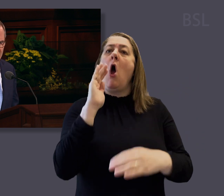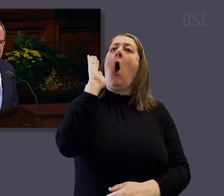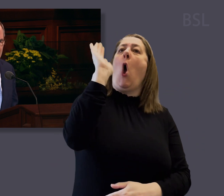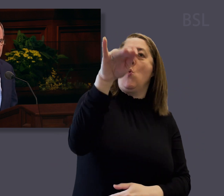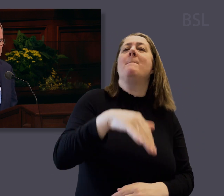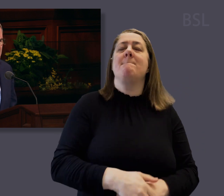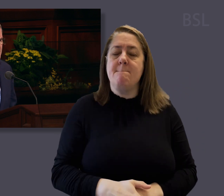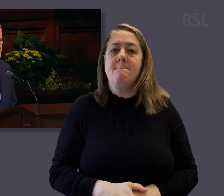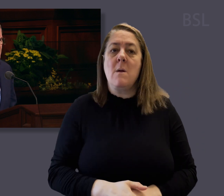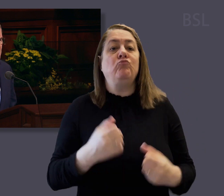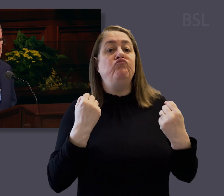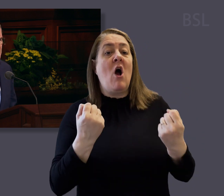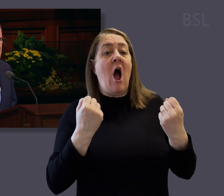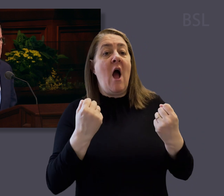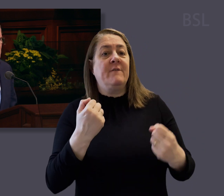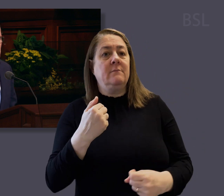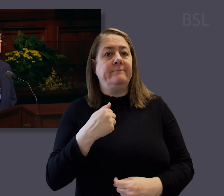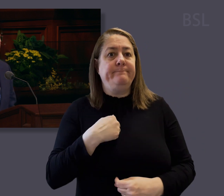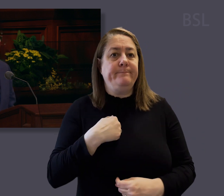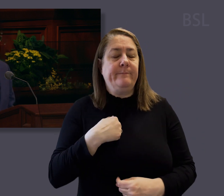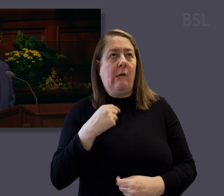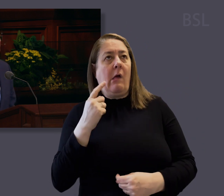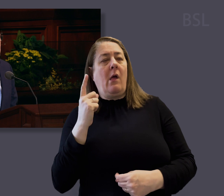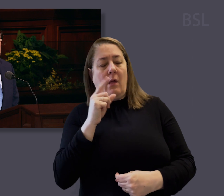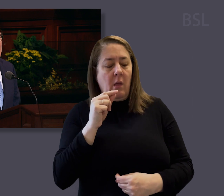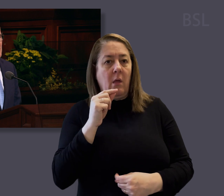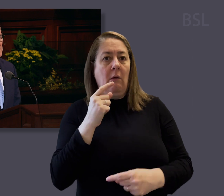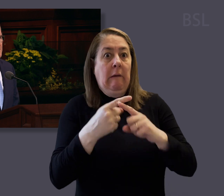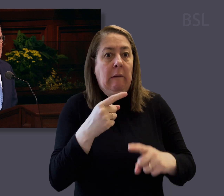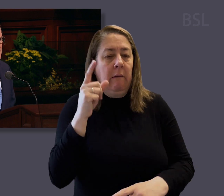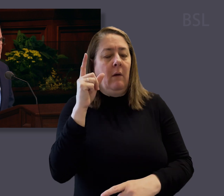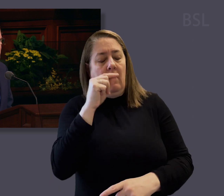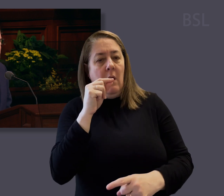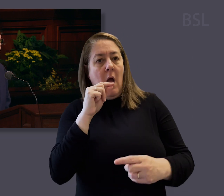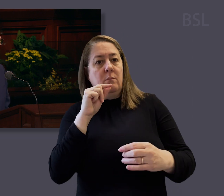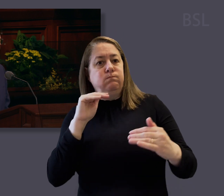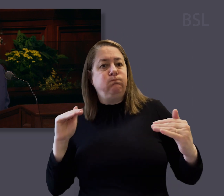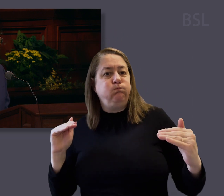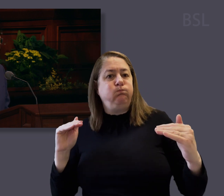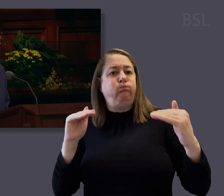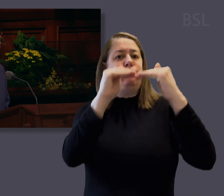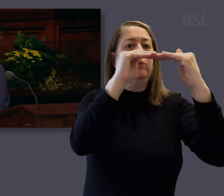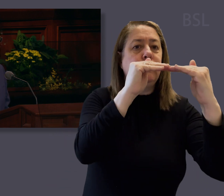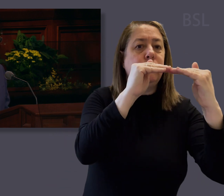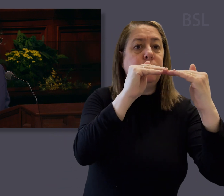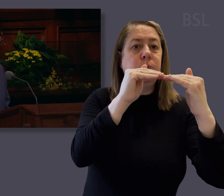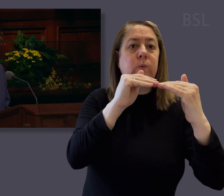and headed home. While driving, I momentarily fell asleep and caused a head-on